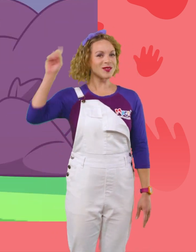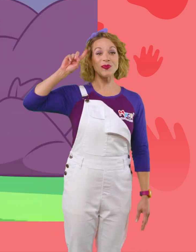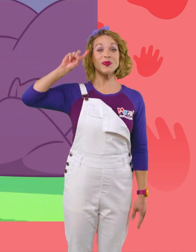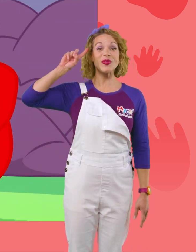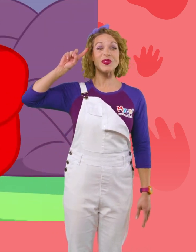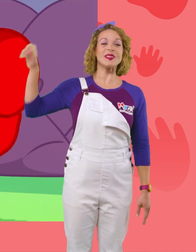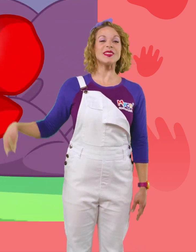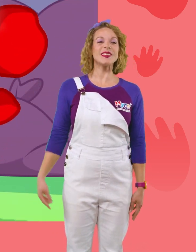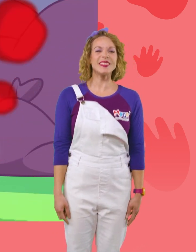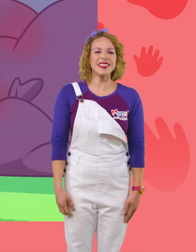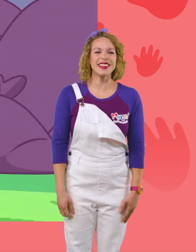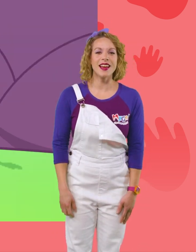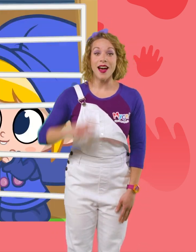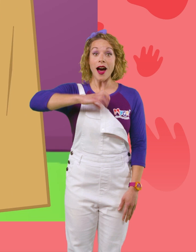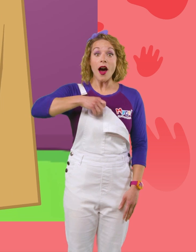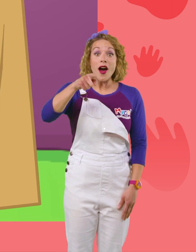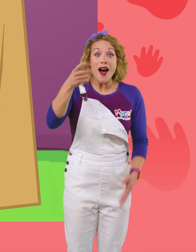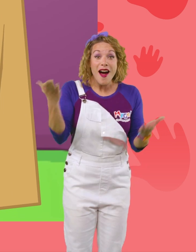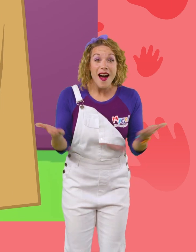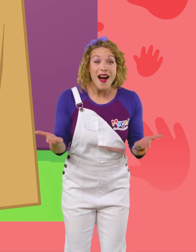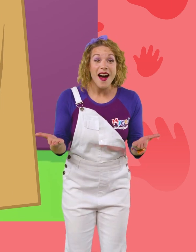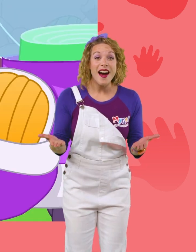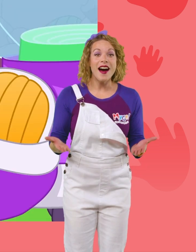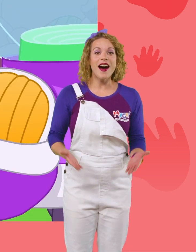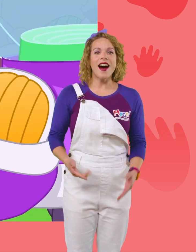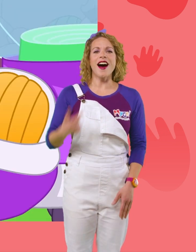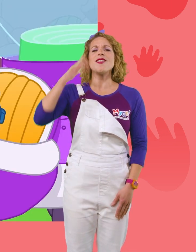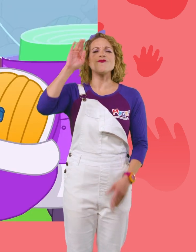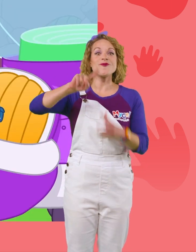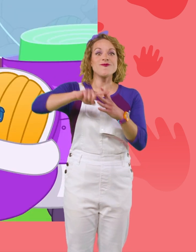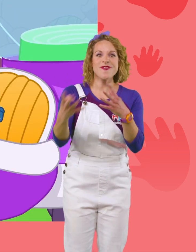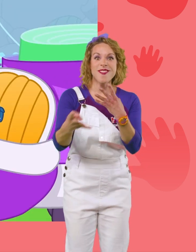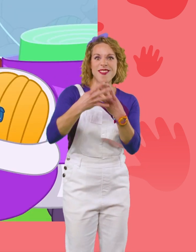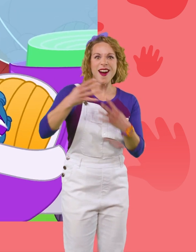Ta-da! Morple, you're here! I'll activate the trap you on. Shhh!